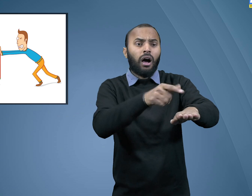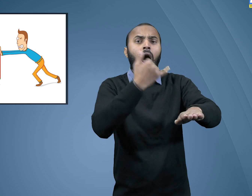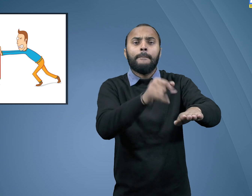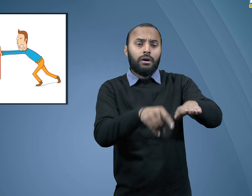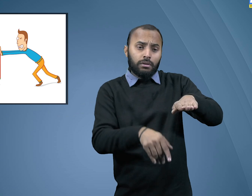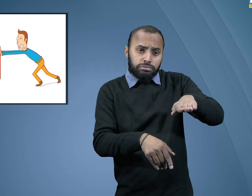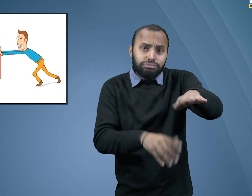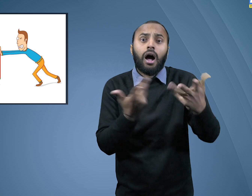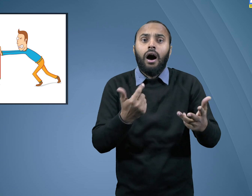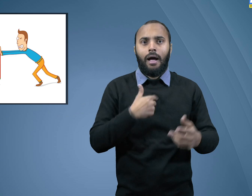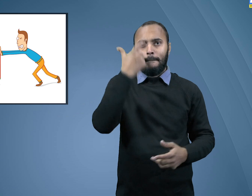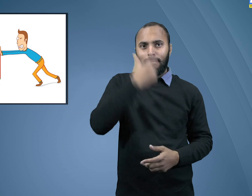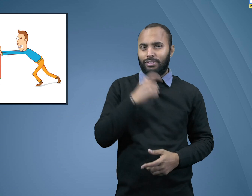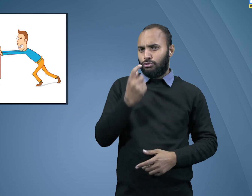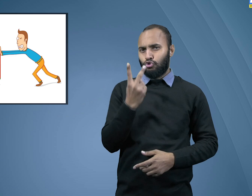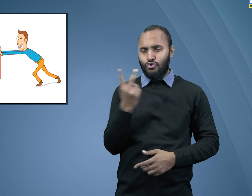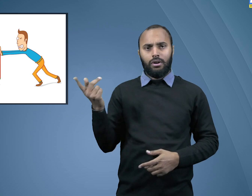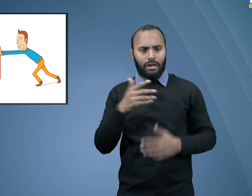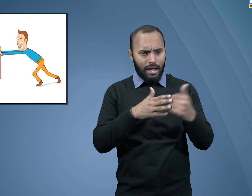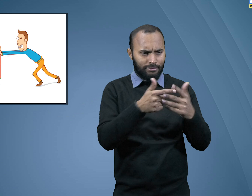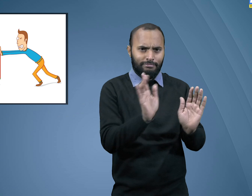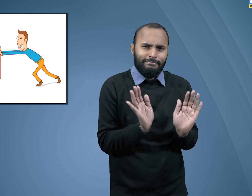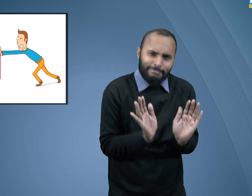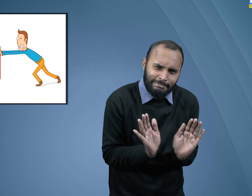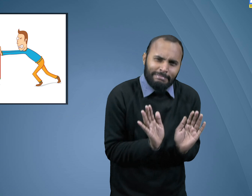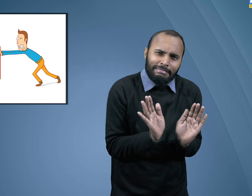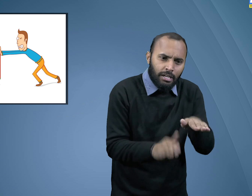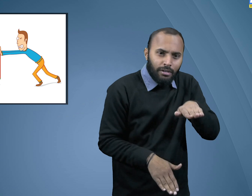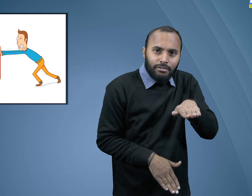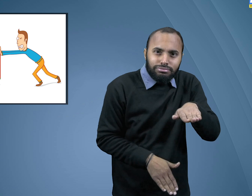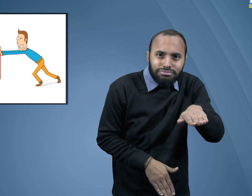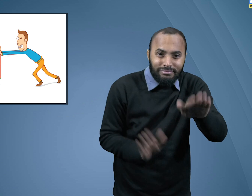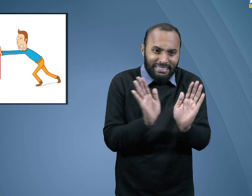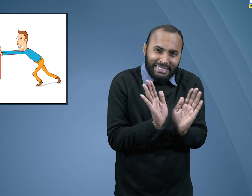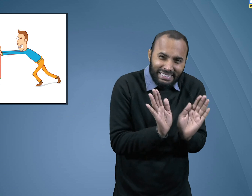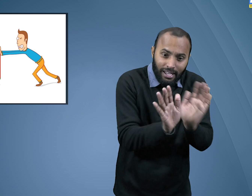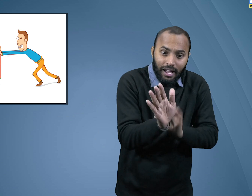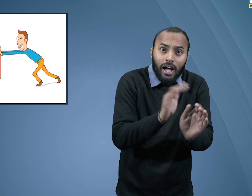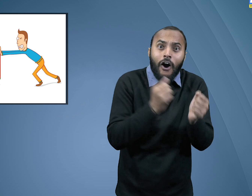If a car is break down, we apply force from the back side of the car to move it ahead.